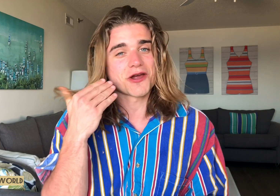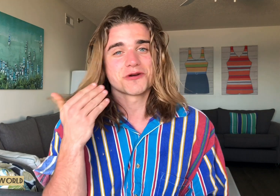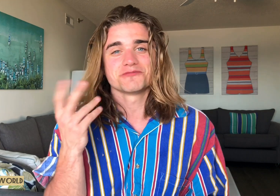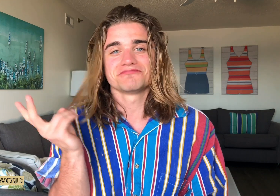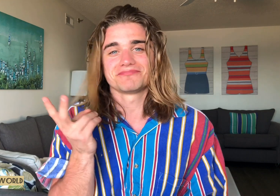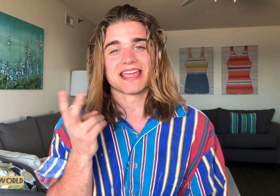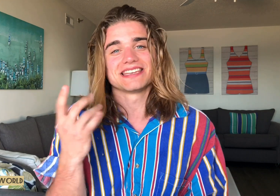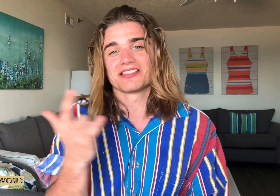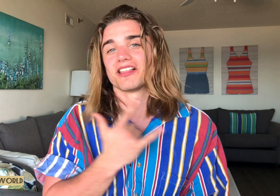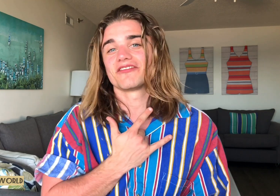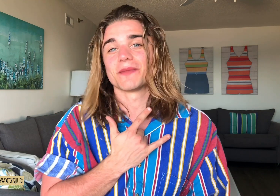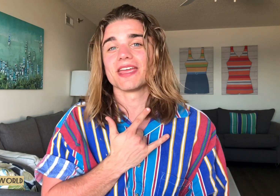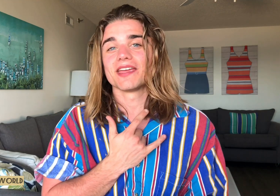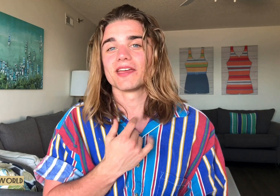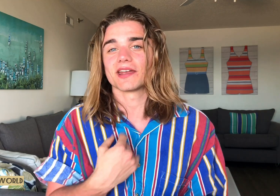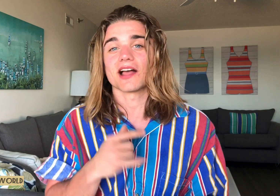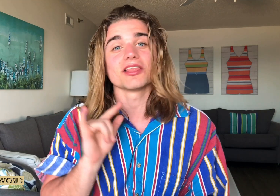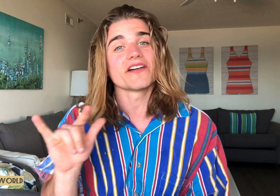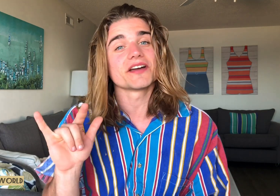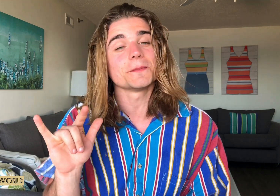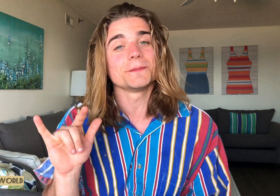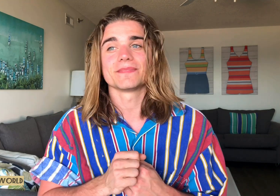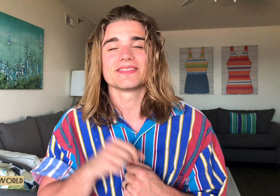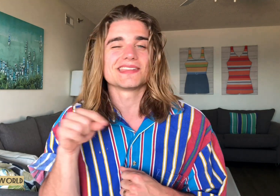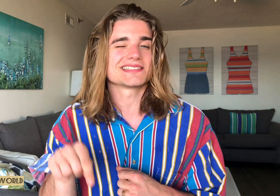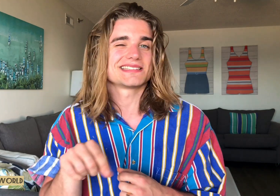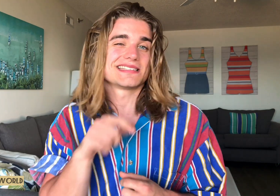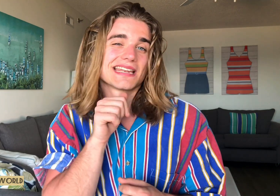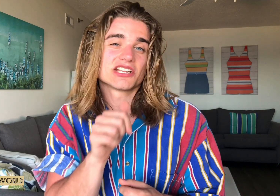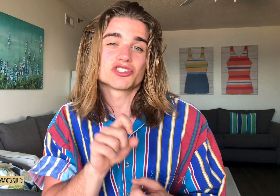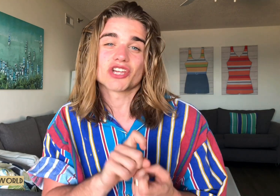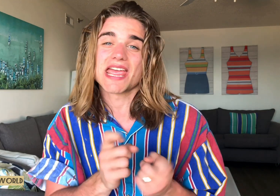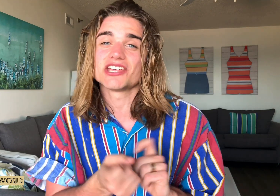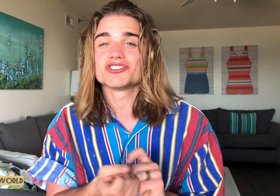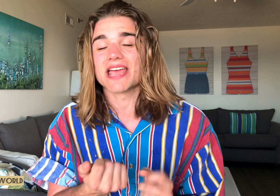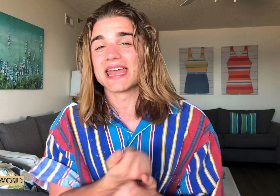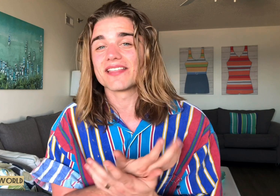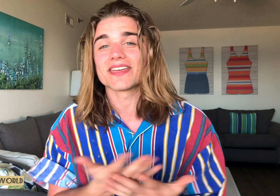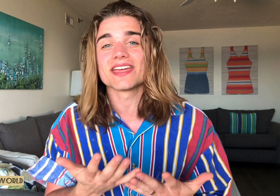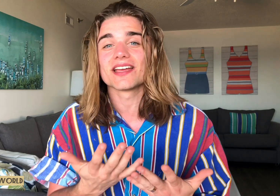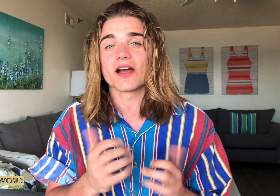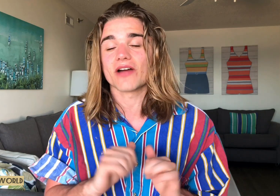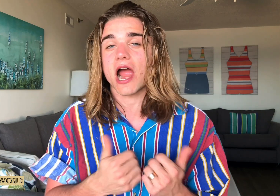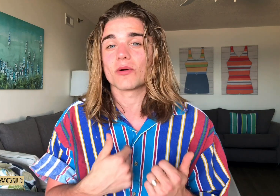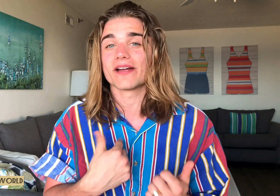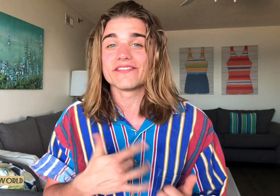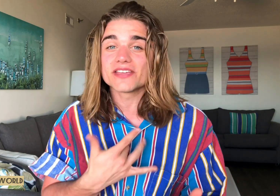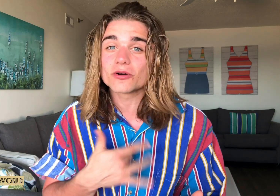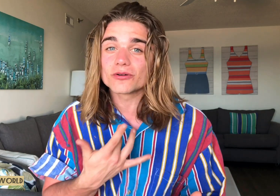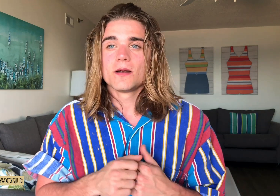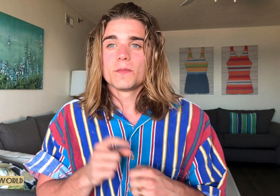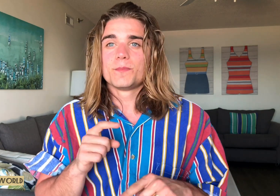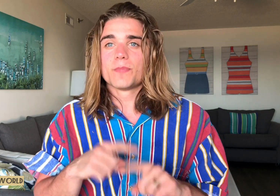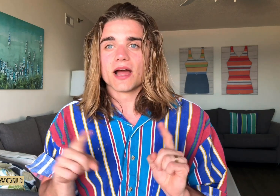they do love me and I love them. This didn't change anything of how I feel. But